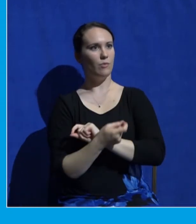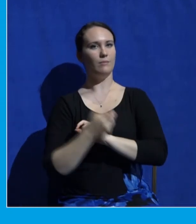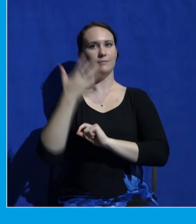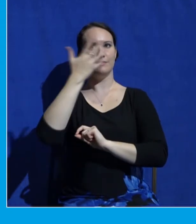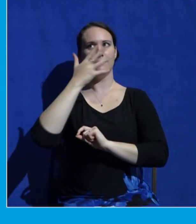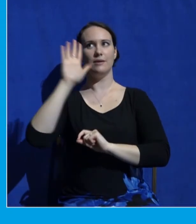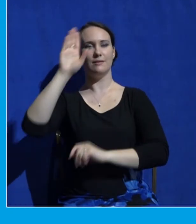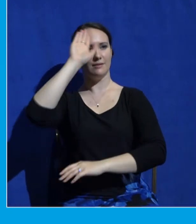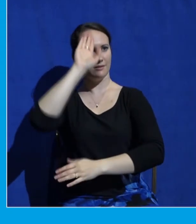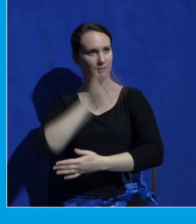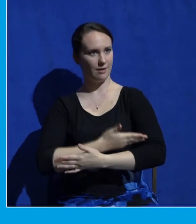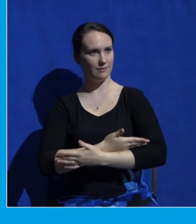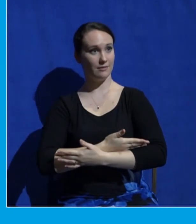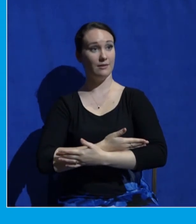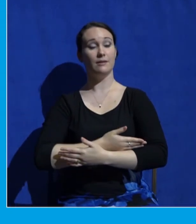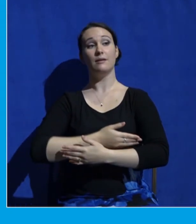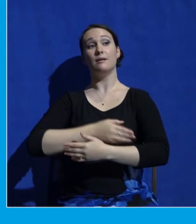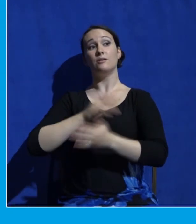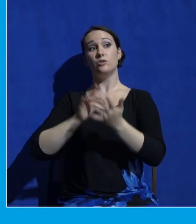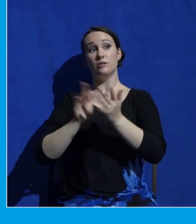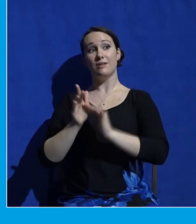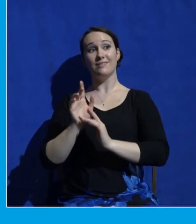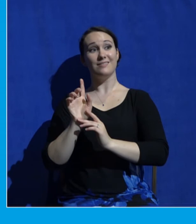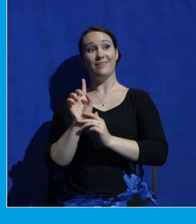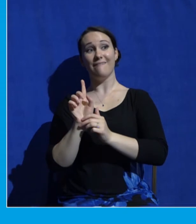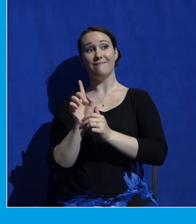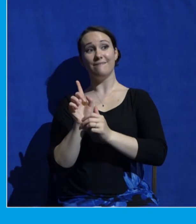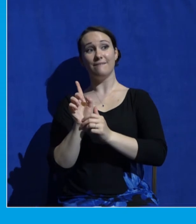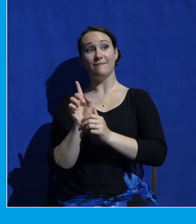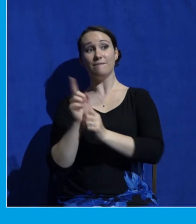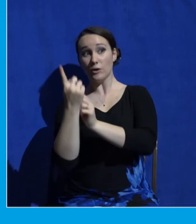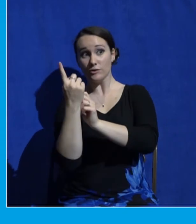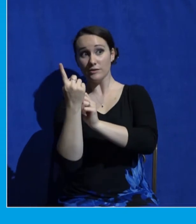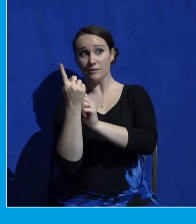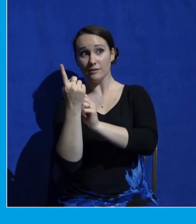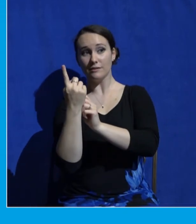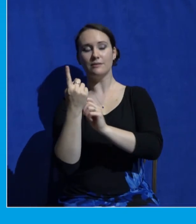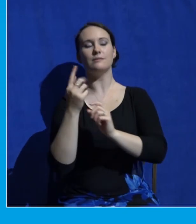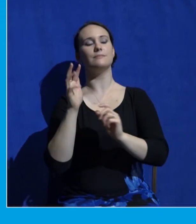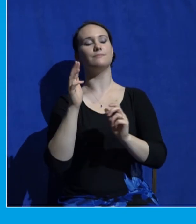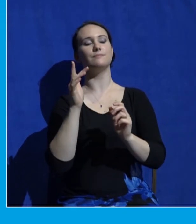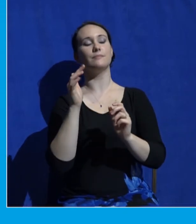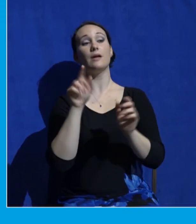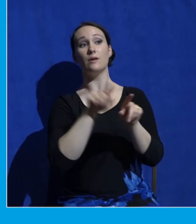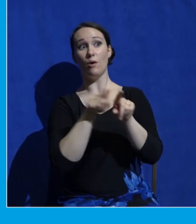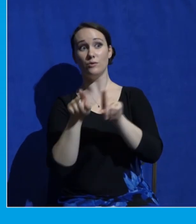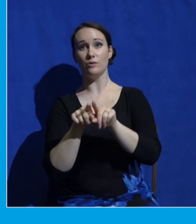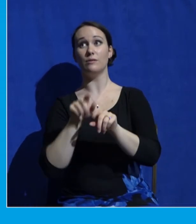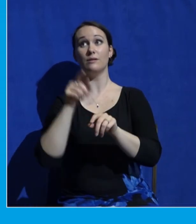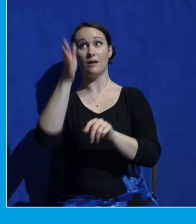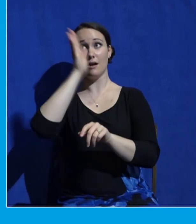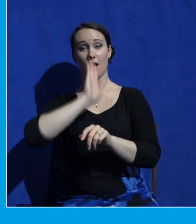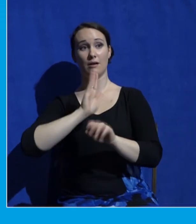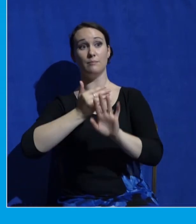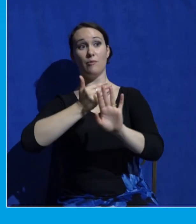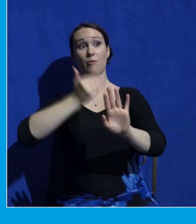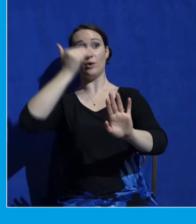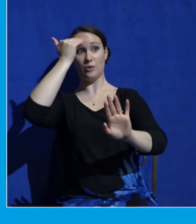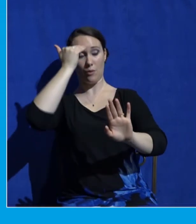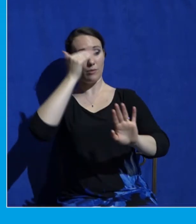that he might be the firstborn among many brothers those whom he predestined he also called those who called he also justified and those whom he